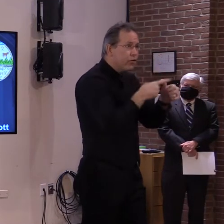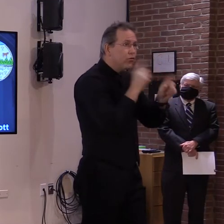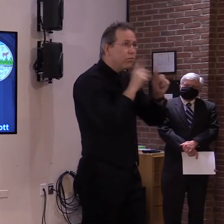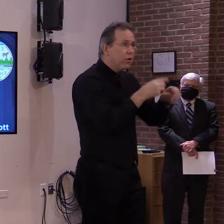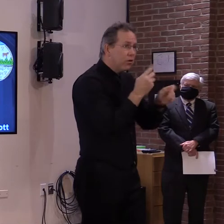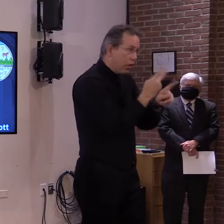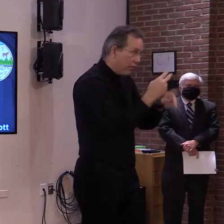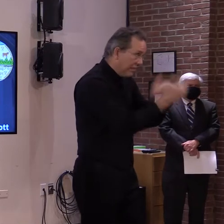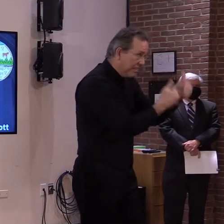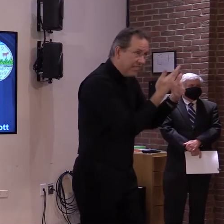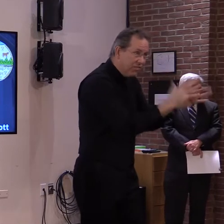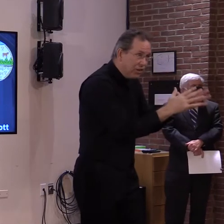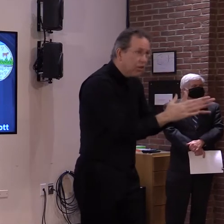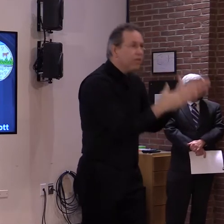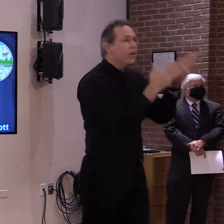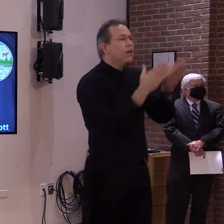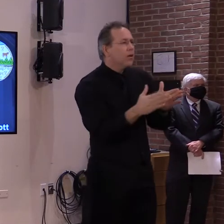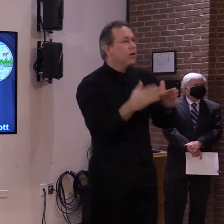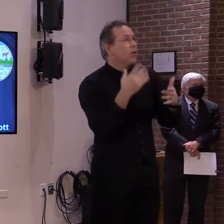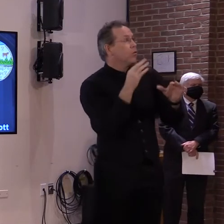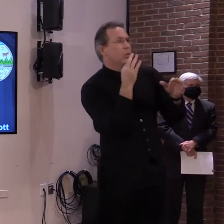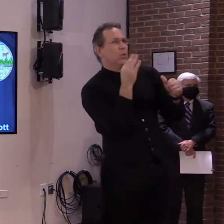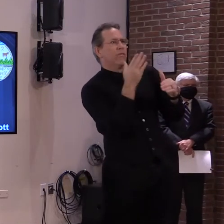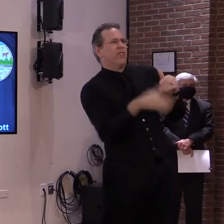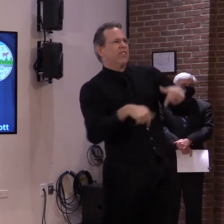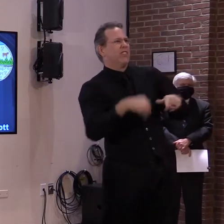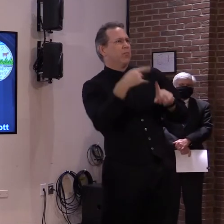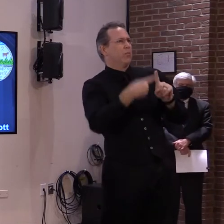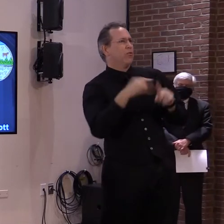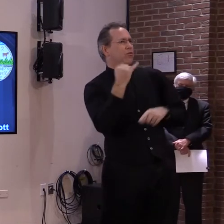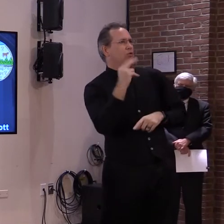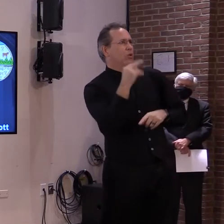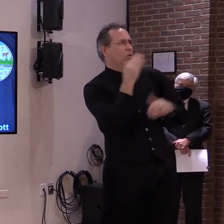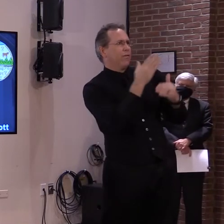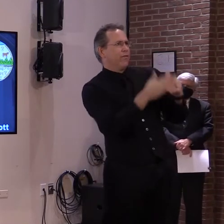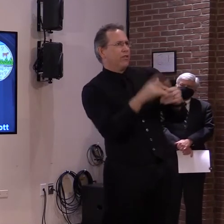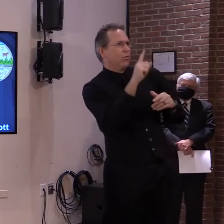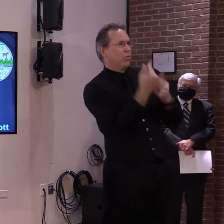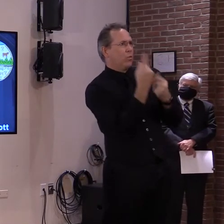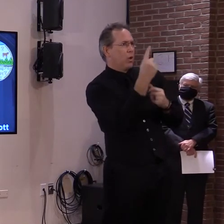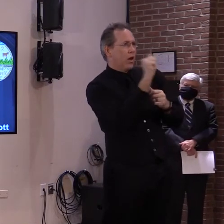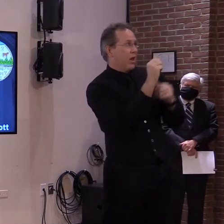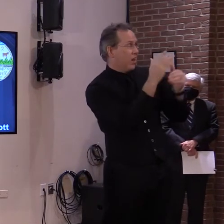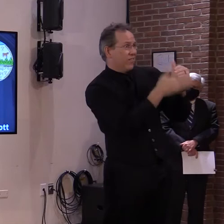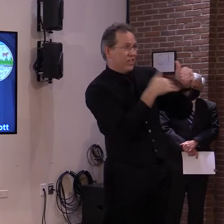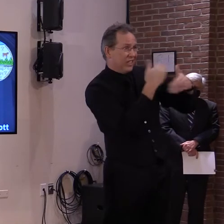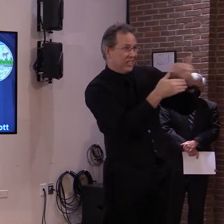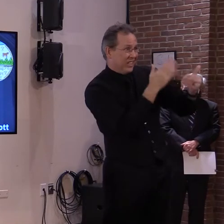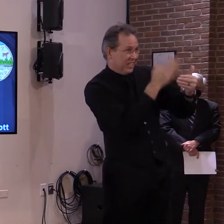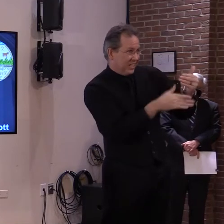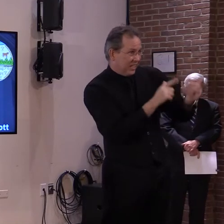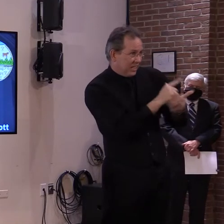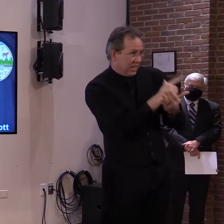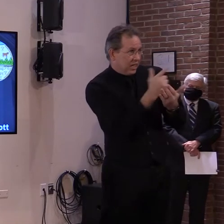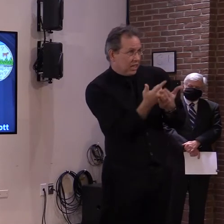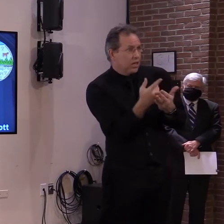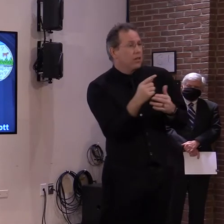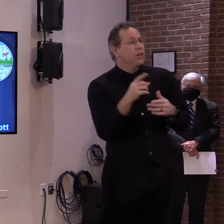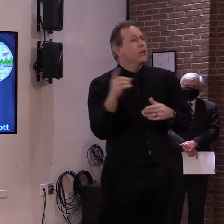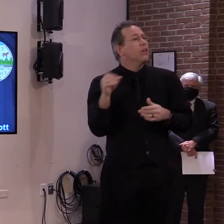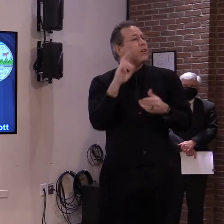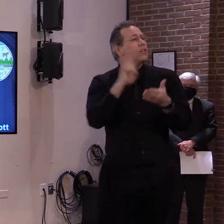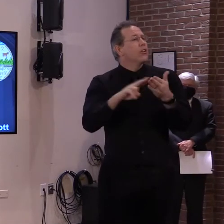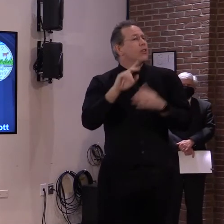of this 1A grouping. Secretary Smith will provide the details of phase two beginning January